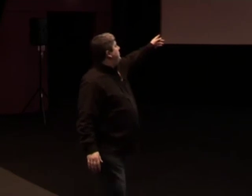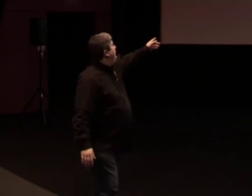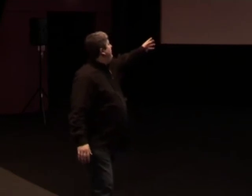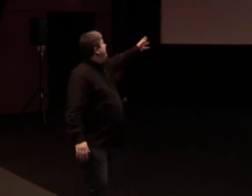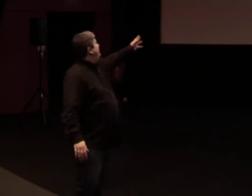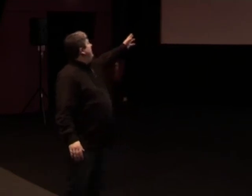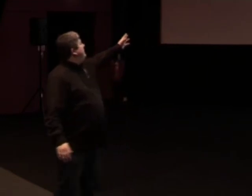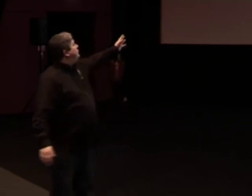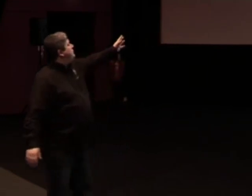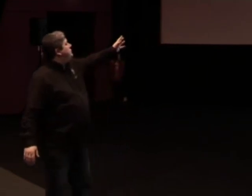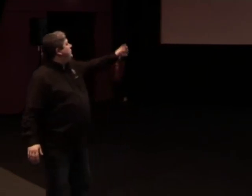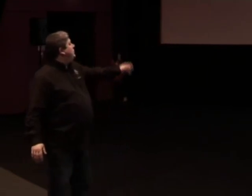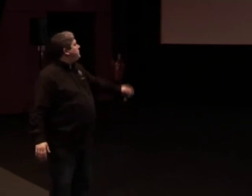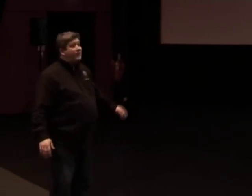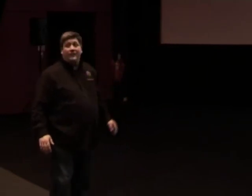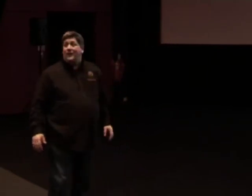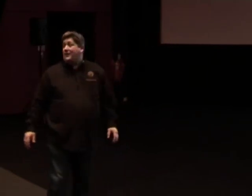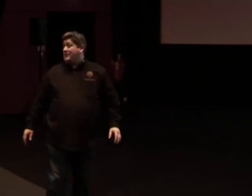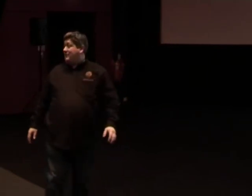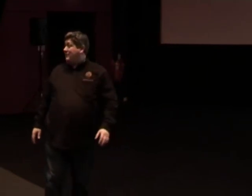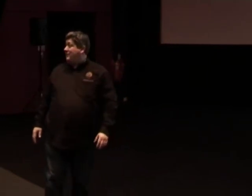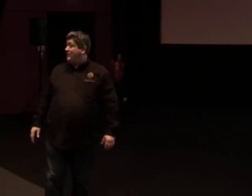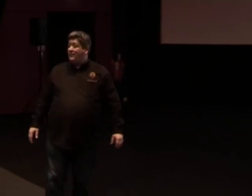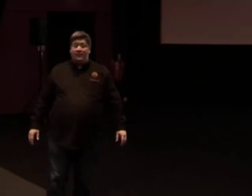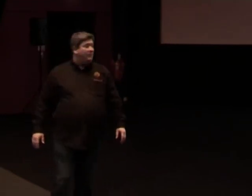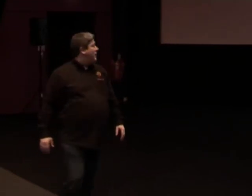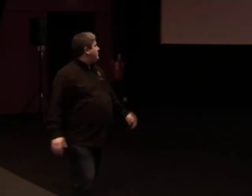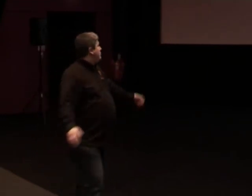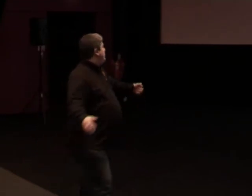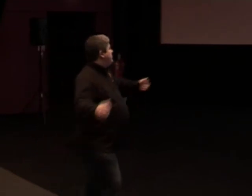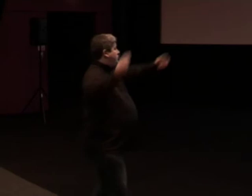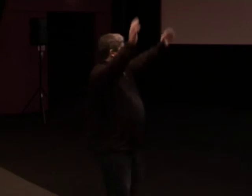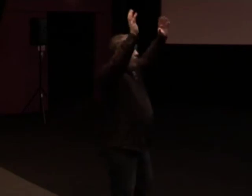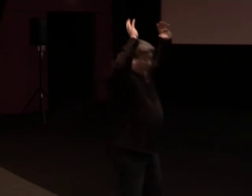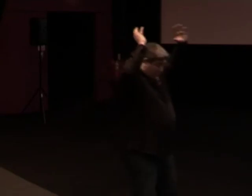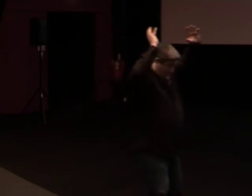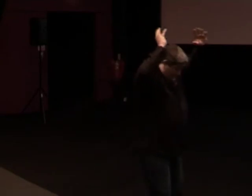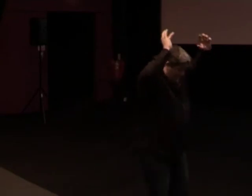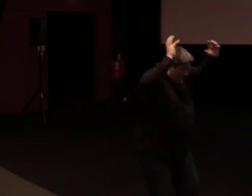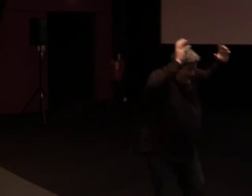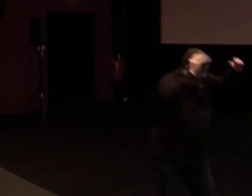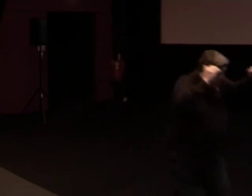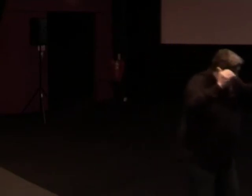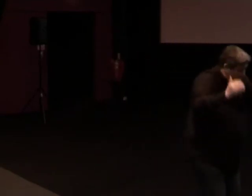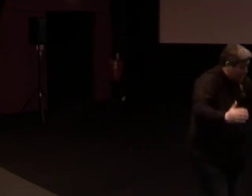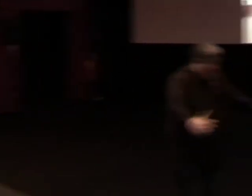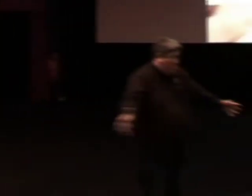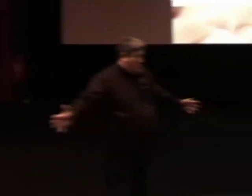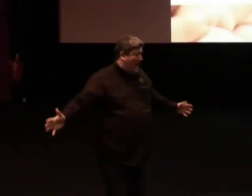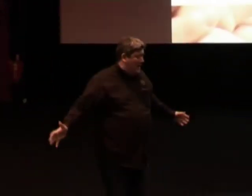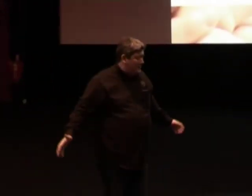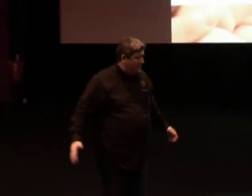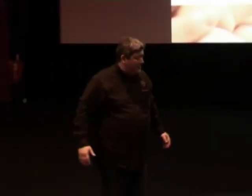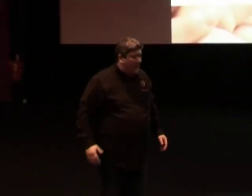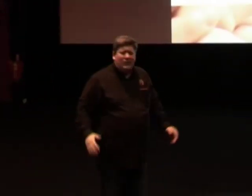Righteous, sinful, sin-minded Christians go to church and they feel like it. Righteous Christians just go because it's the righteousness of God.